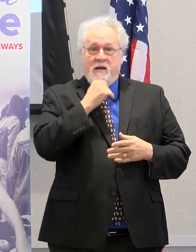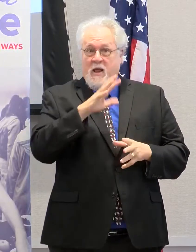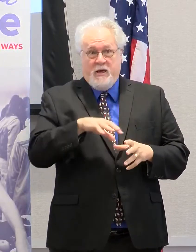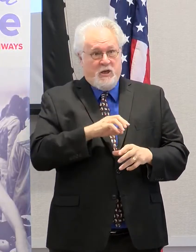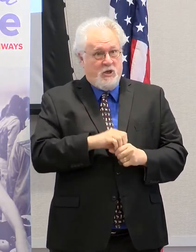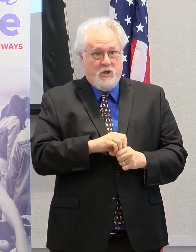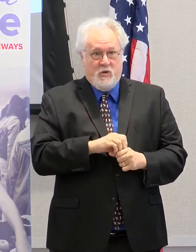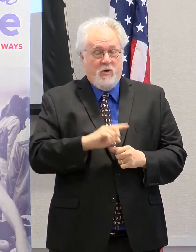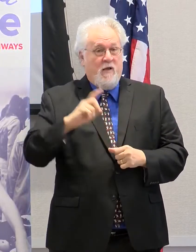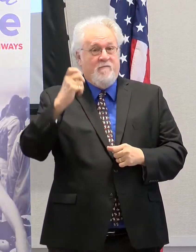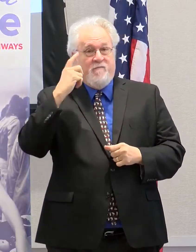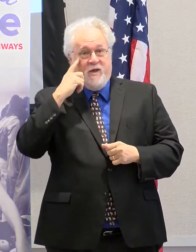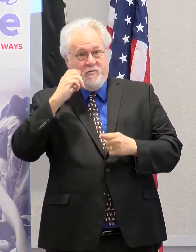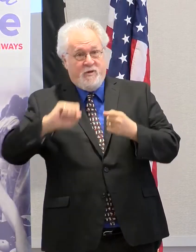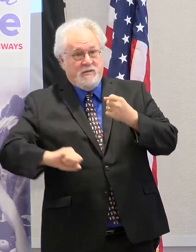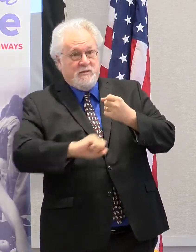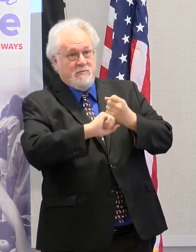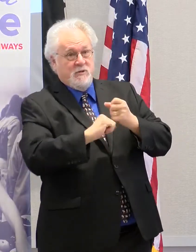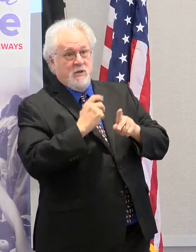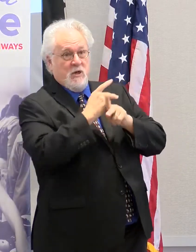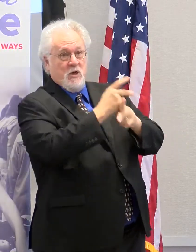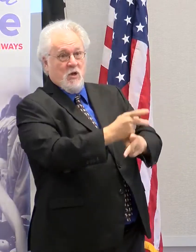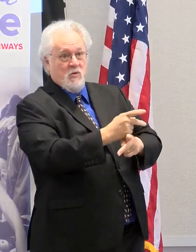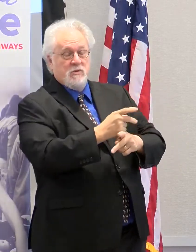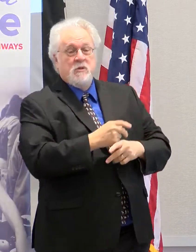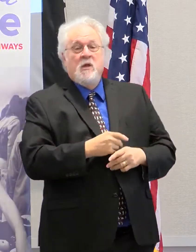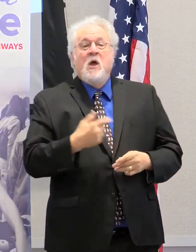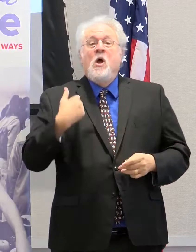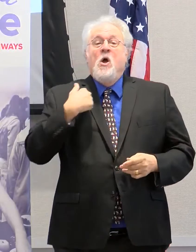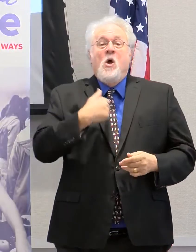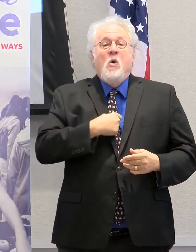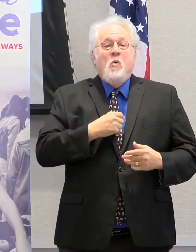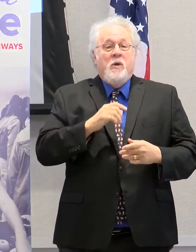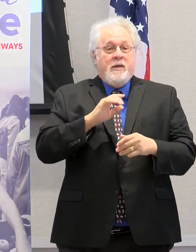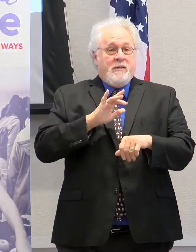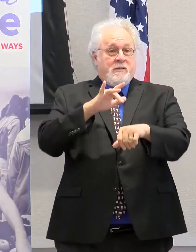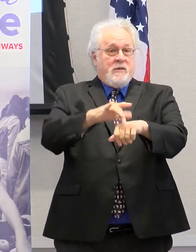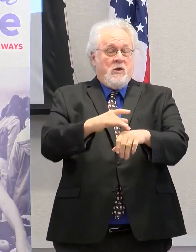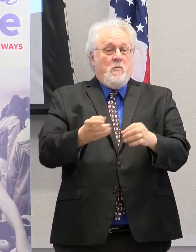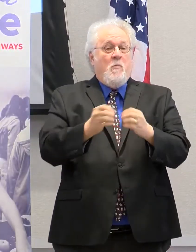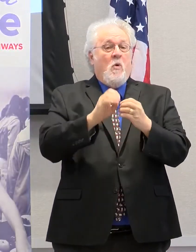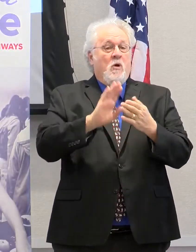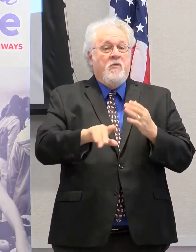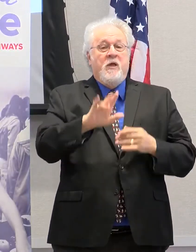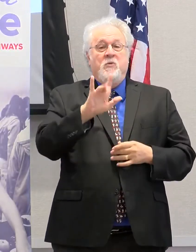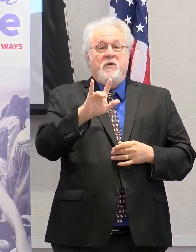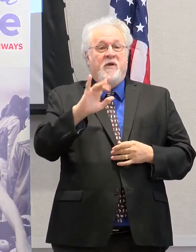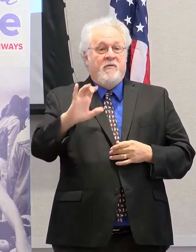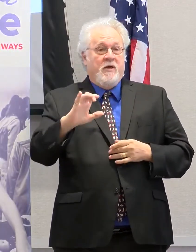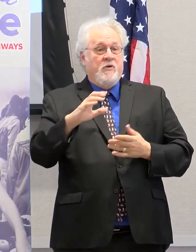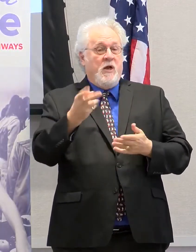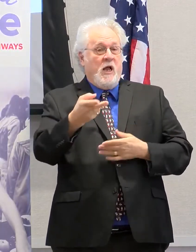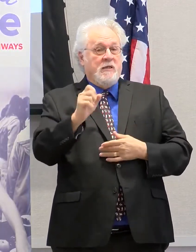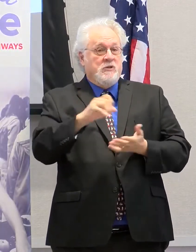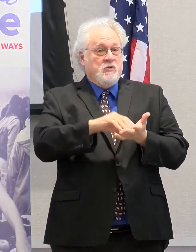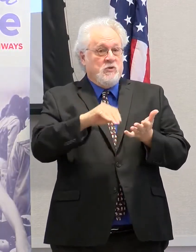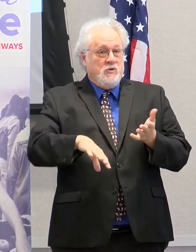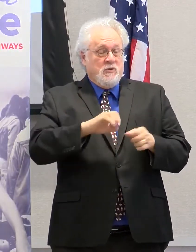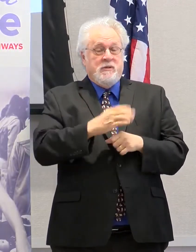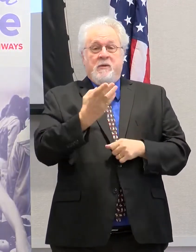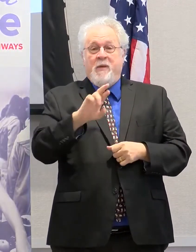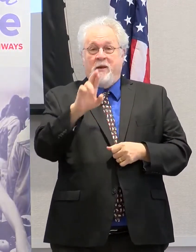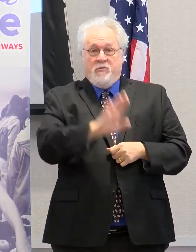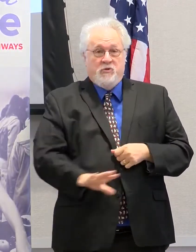include federally subsidized loans. We reached more than 2,500 high school students in Baton Rouge